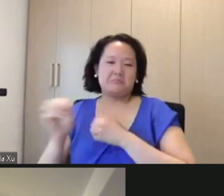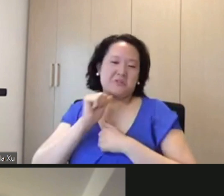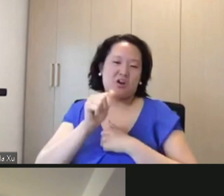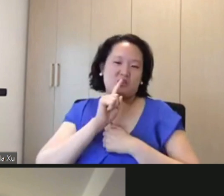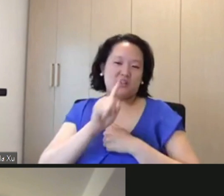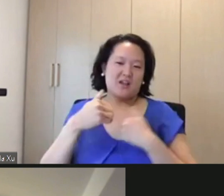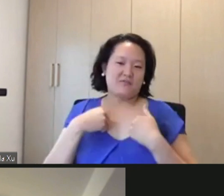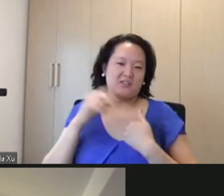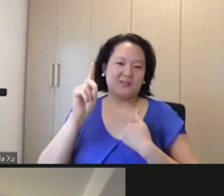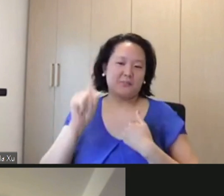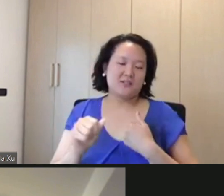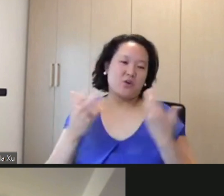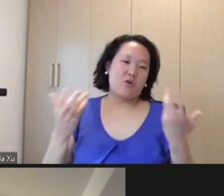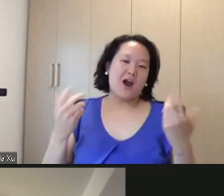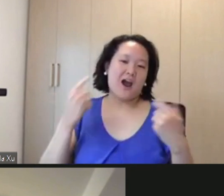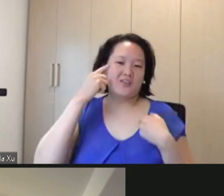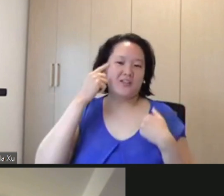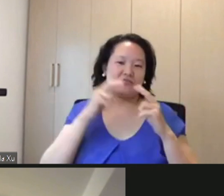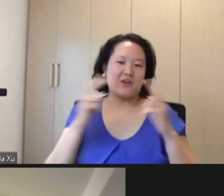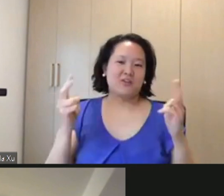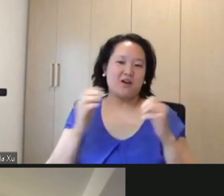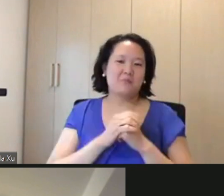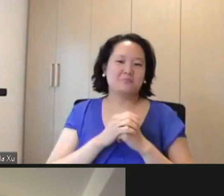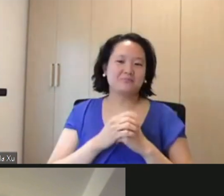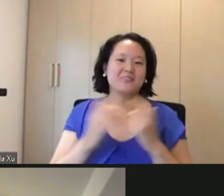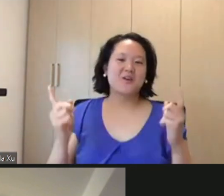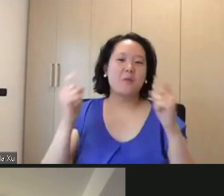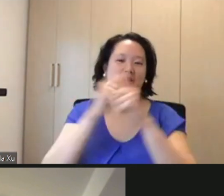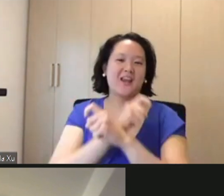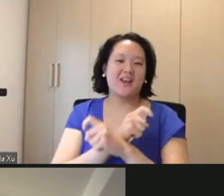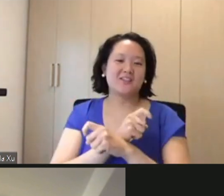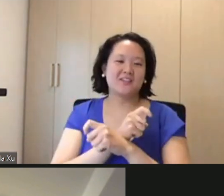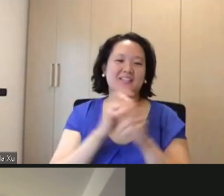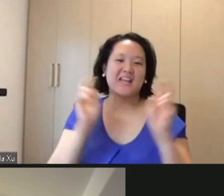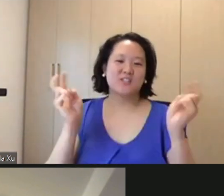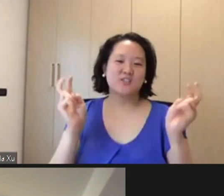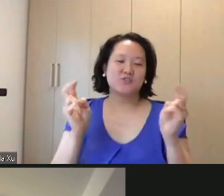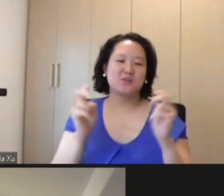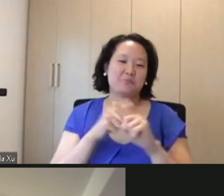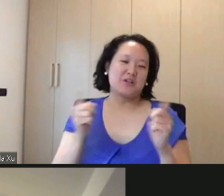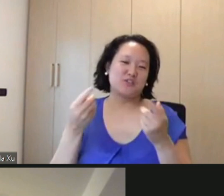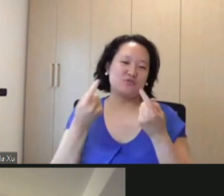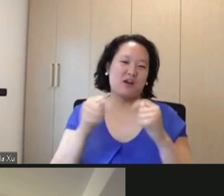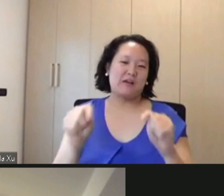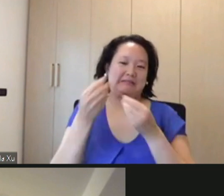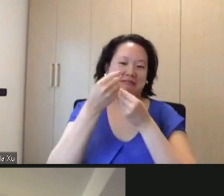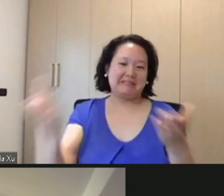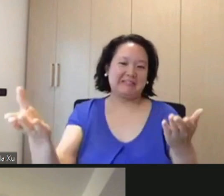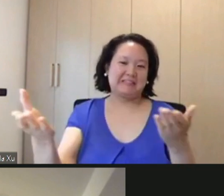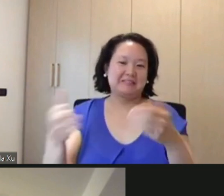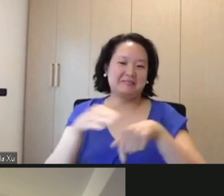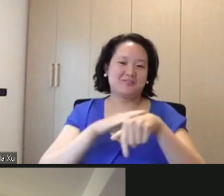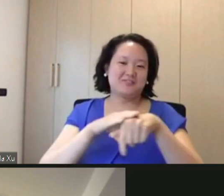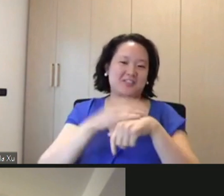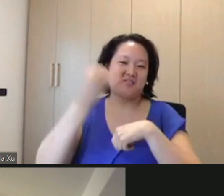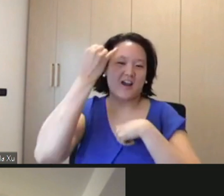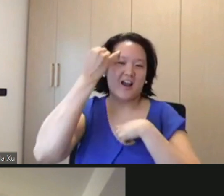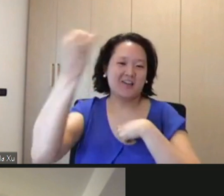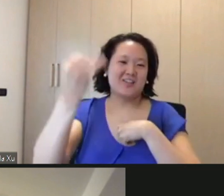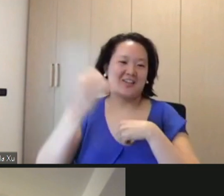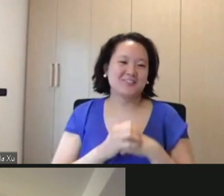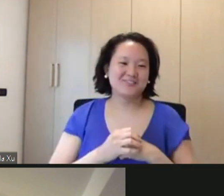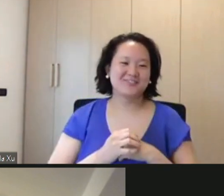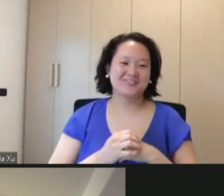So, we have that linguistic and cultural piece where we don't view ourselves as disabled, but we have to view ourselves as disabled in order to